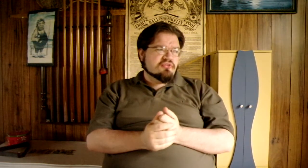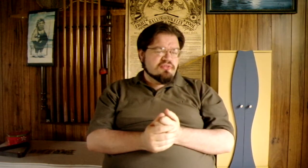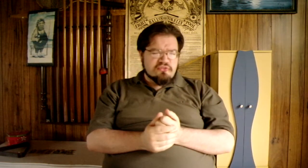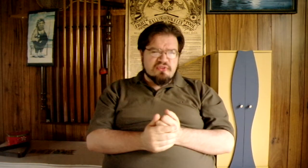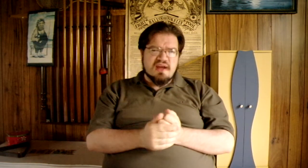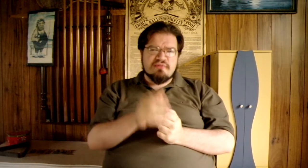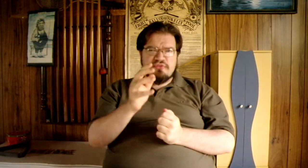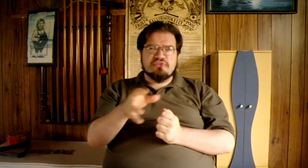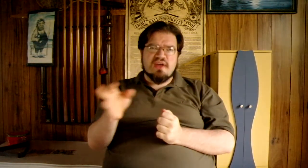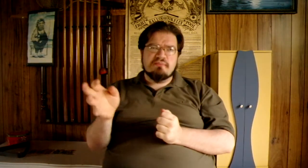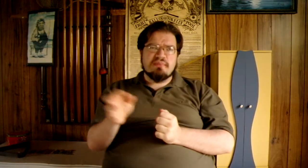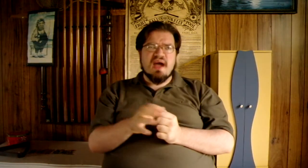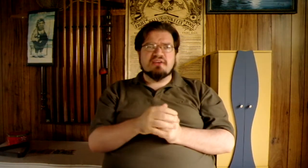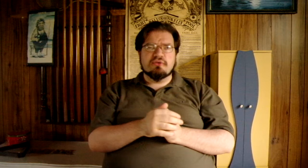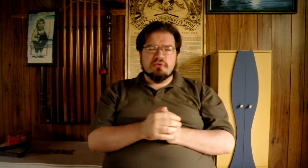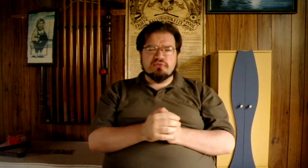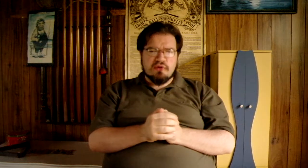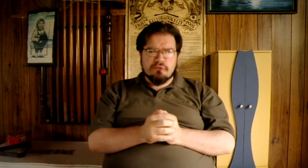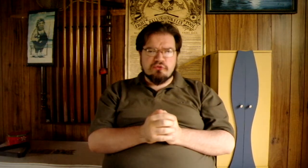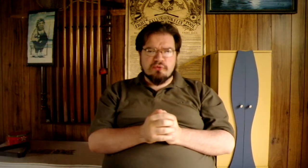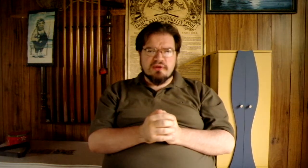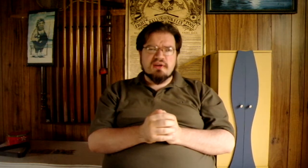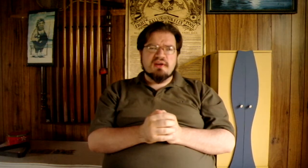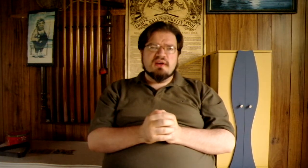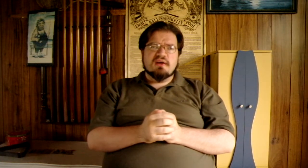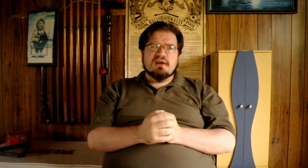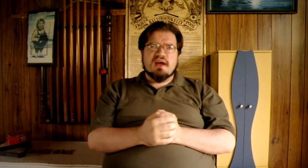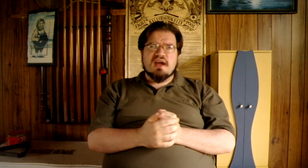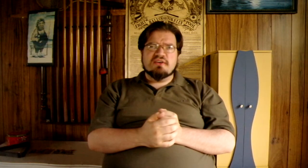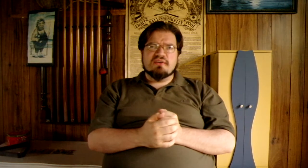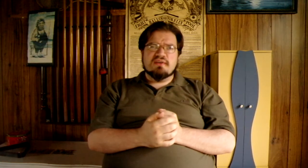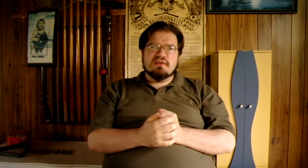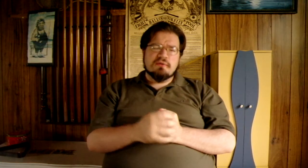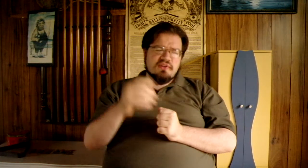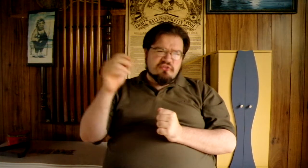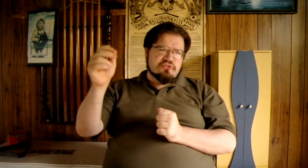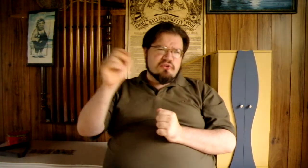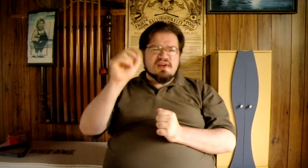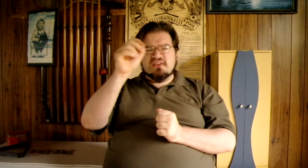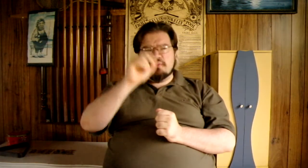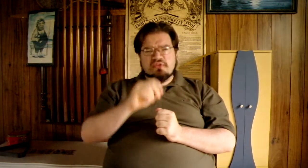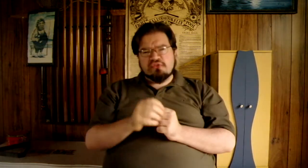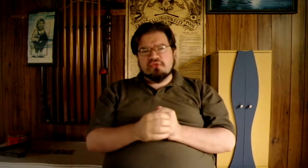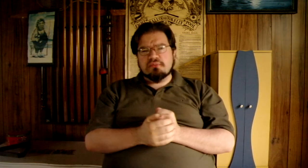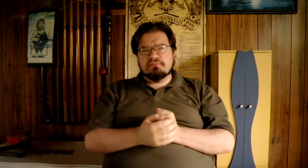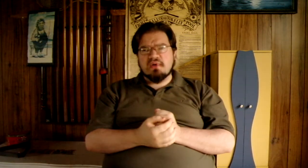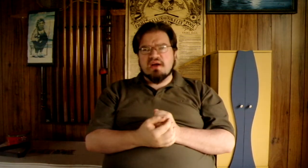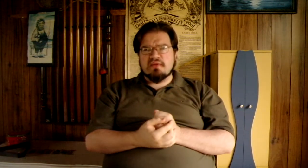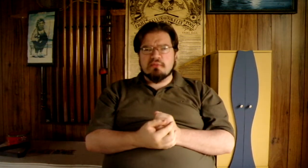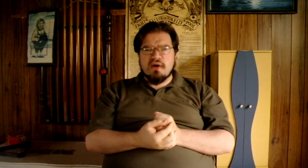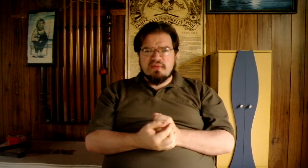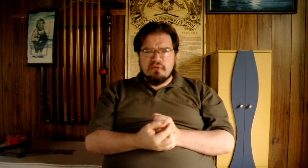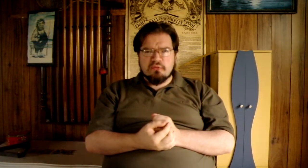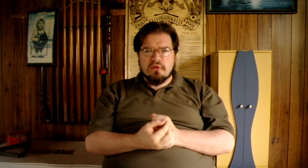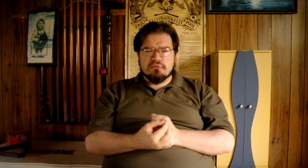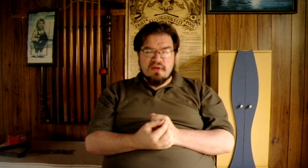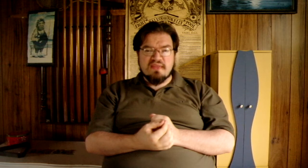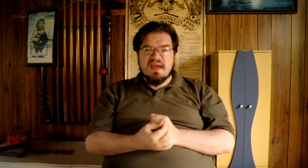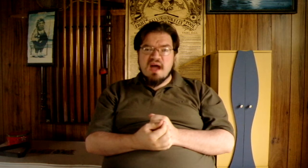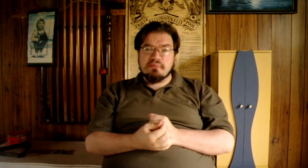that have the same pattern or flow to it and insert elements that remind them of what really happened.